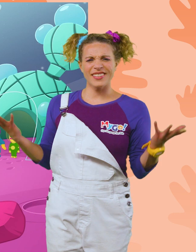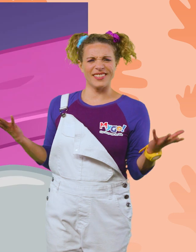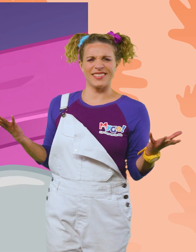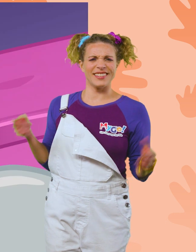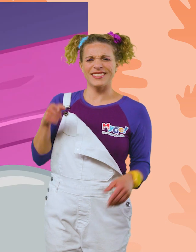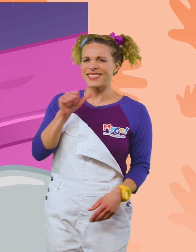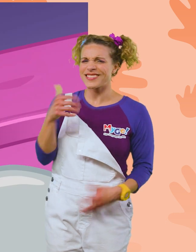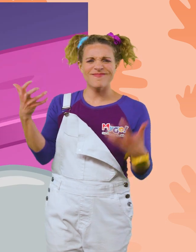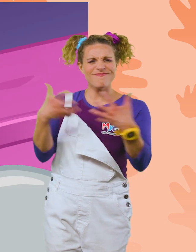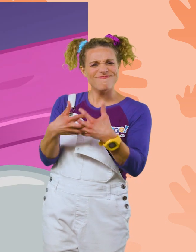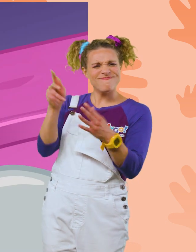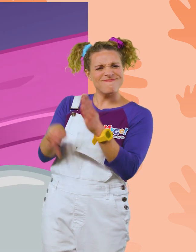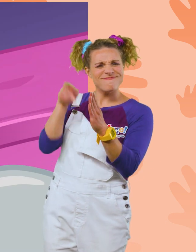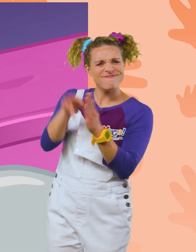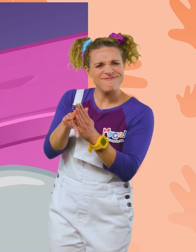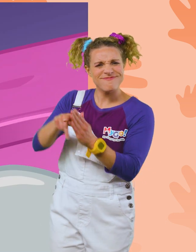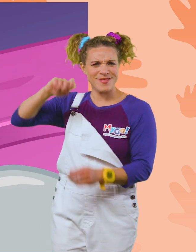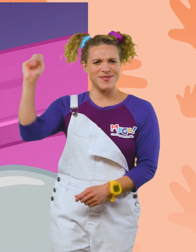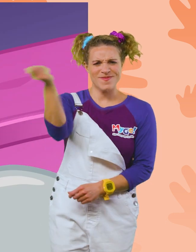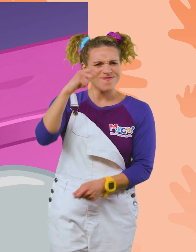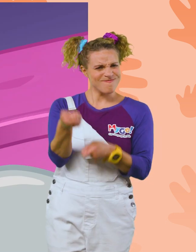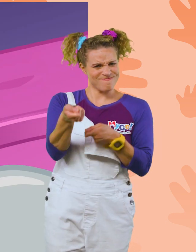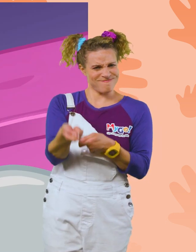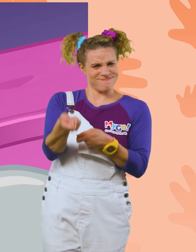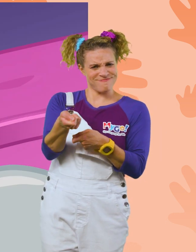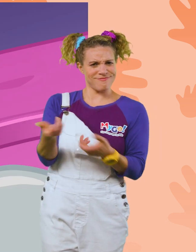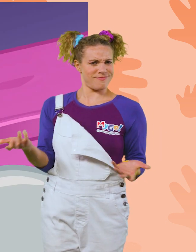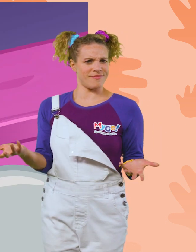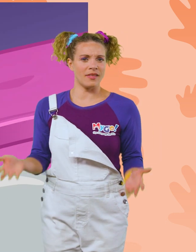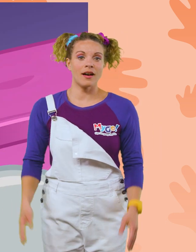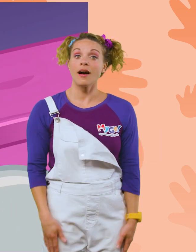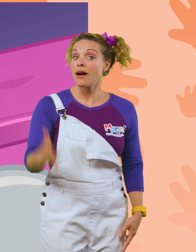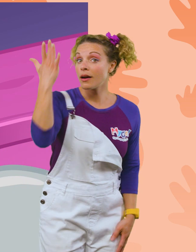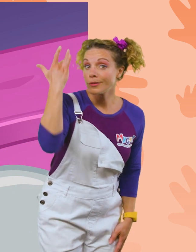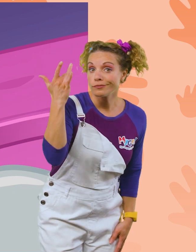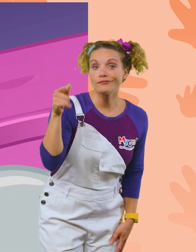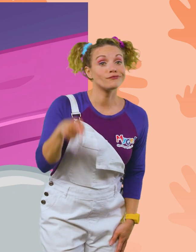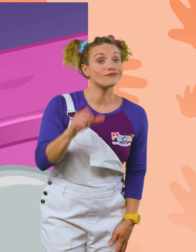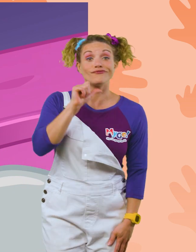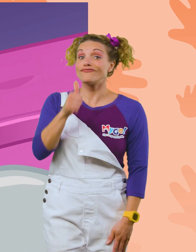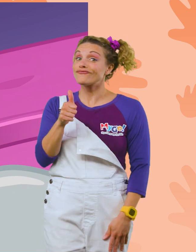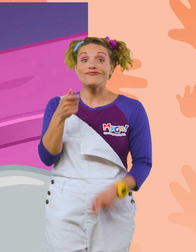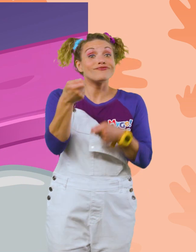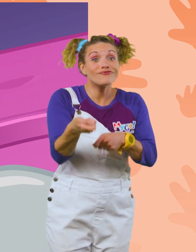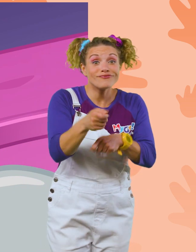This doesn't look like the right time for a That's because this isn't the medieval times.